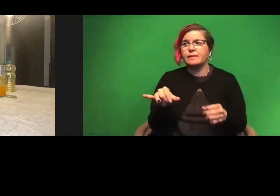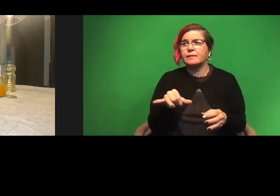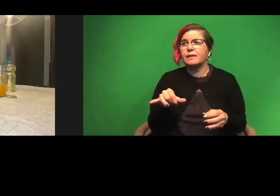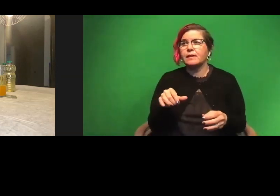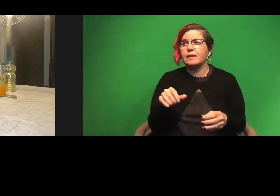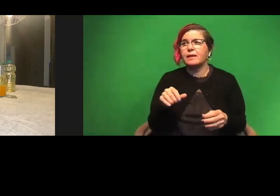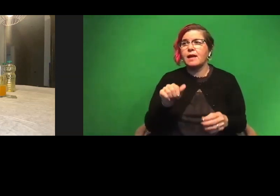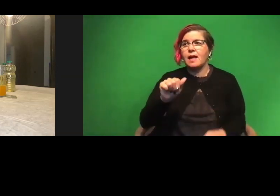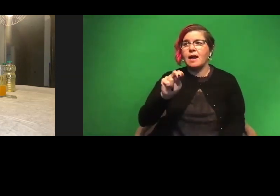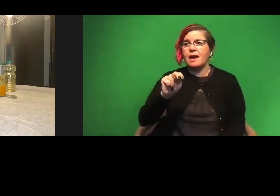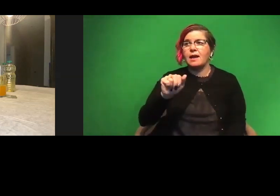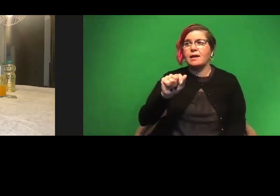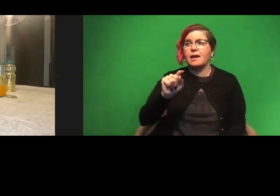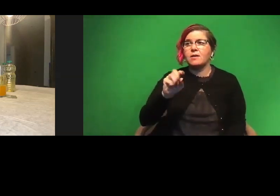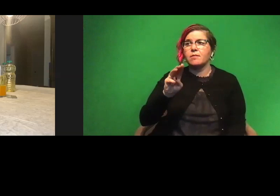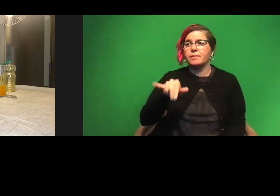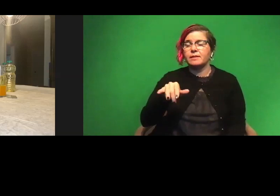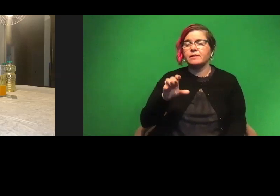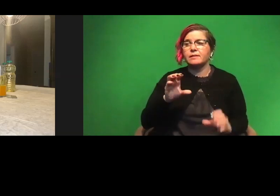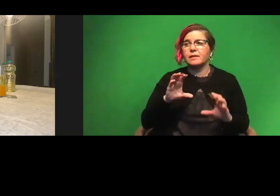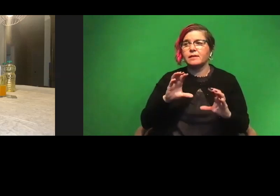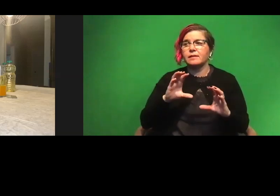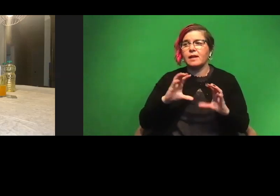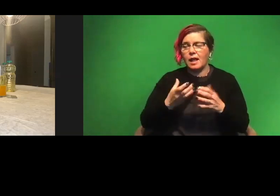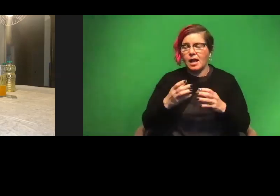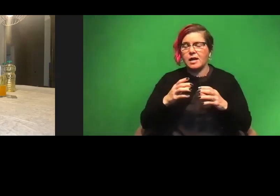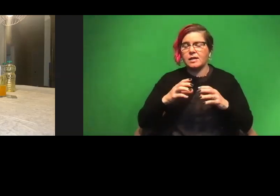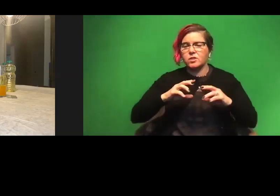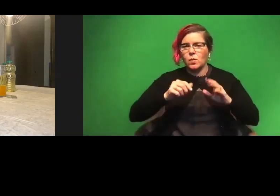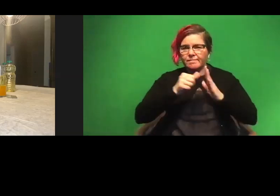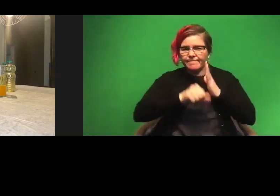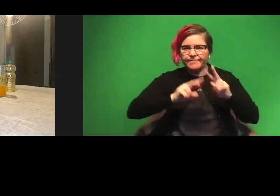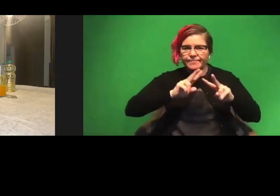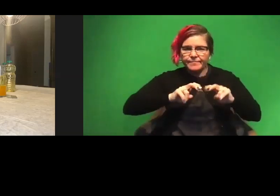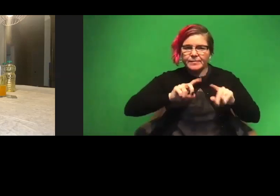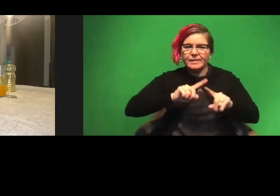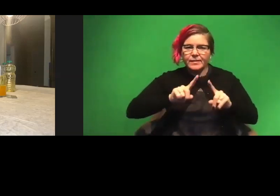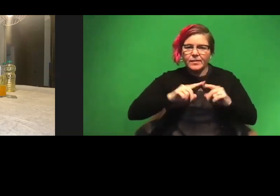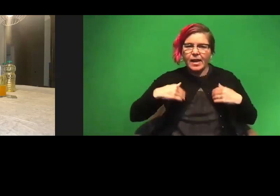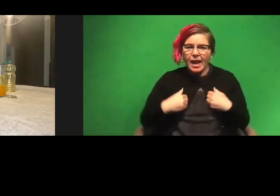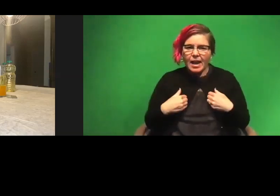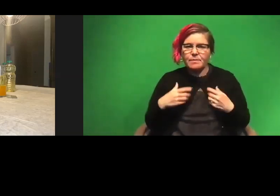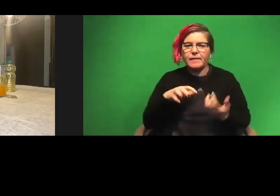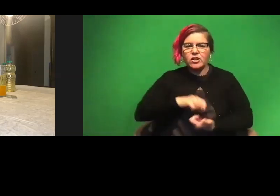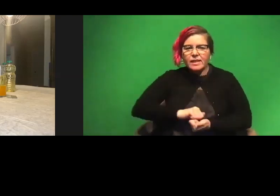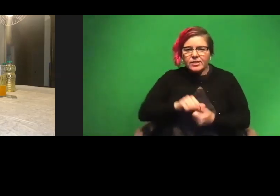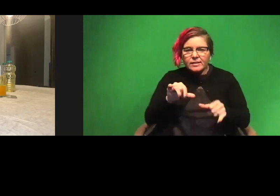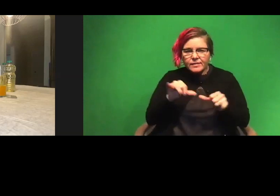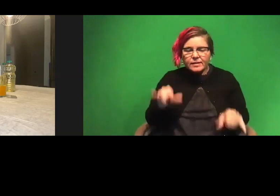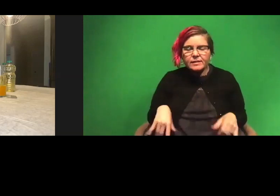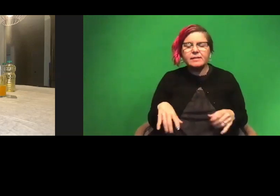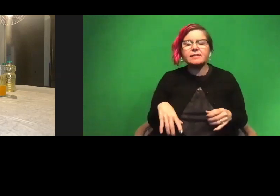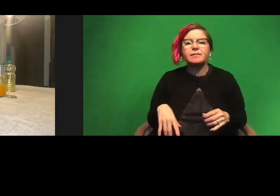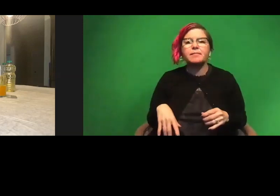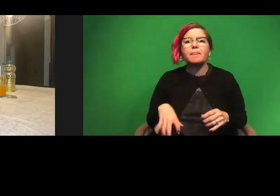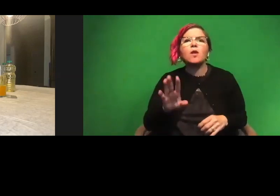anatomy class and looking inside of animals to see what their anatomy was like or the digestive system. Um, as well as,